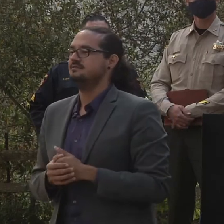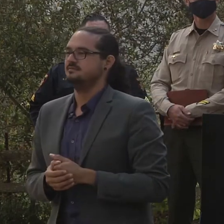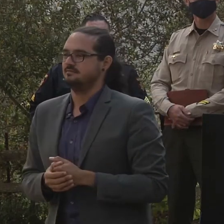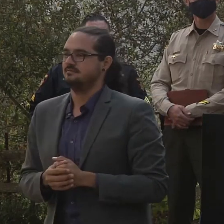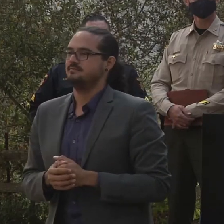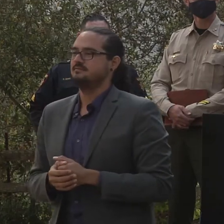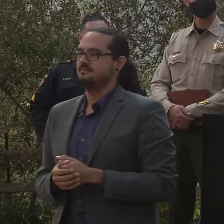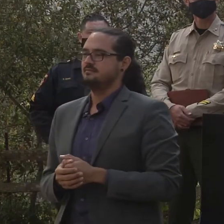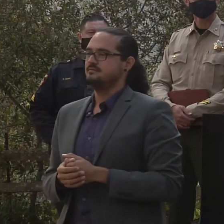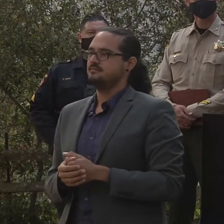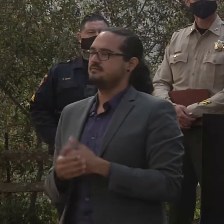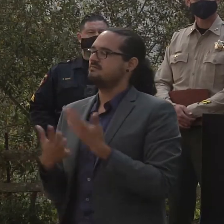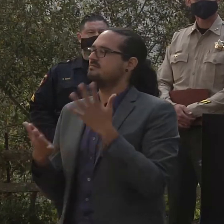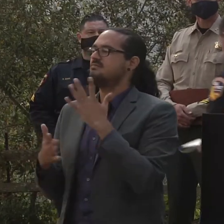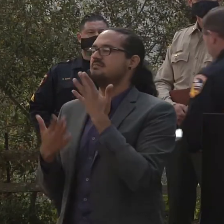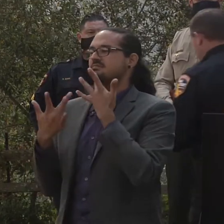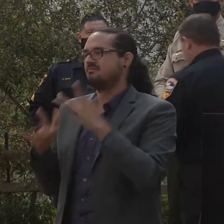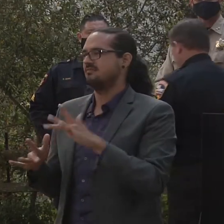incident. Thank you.